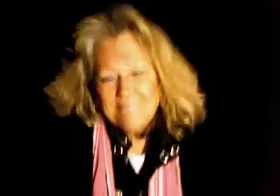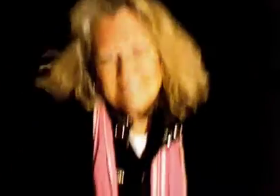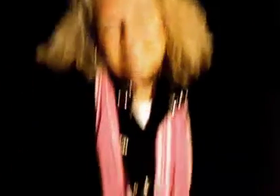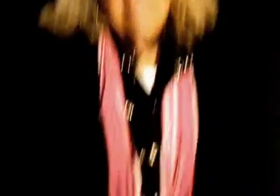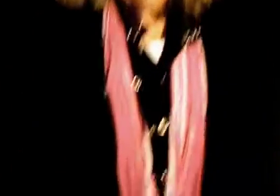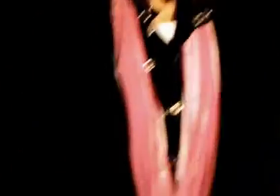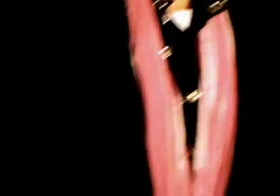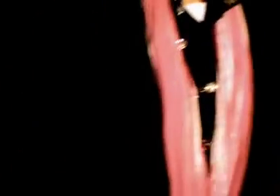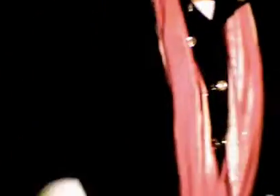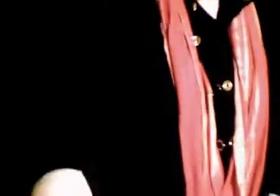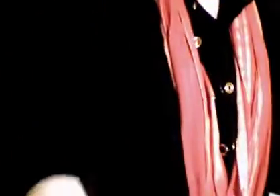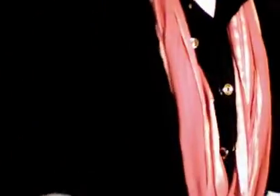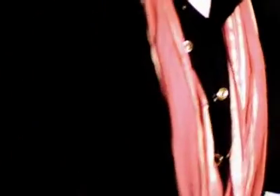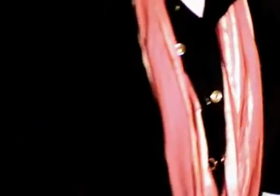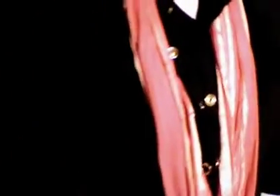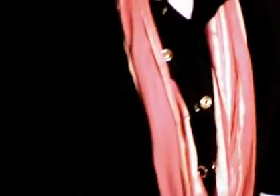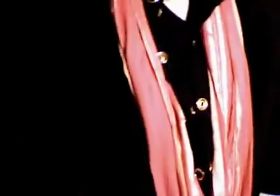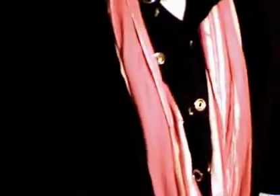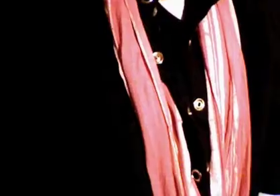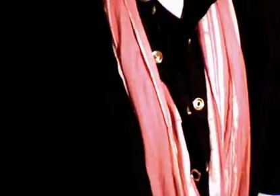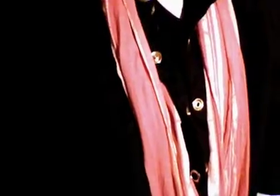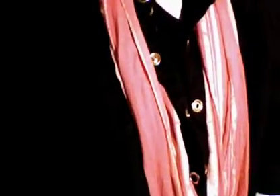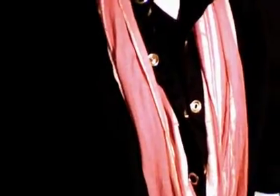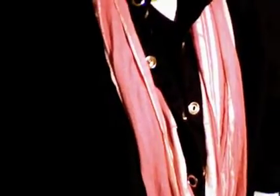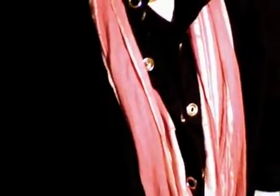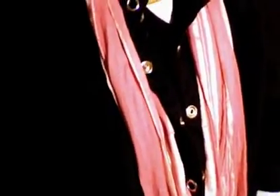Awesmen How am am Talking